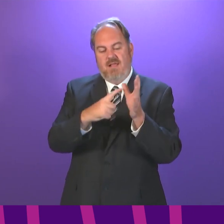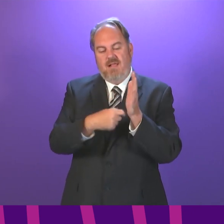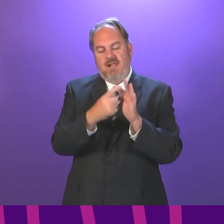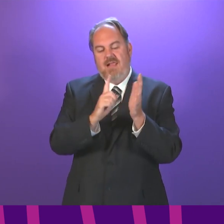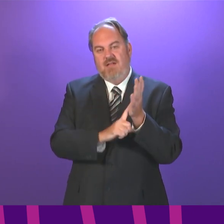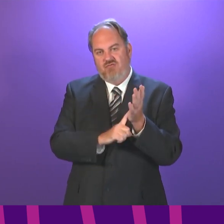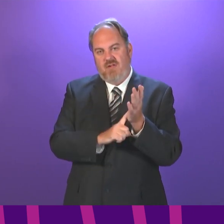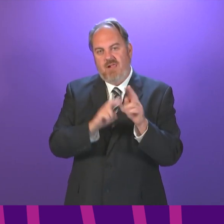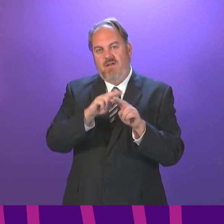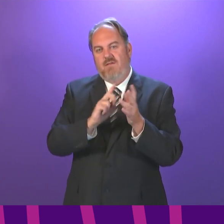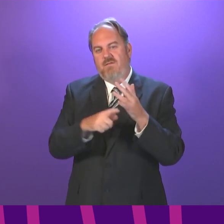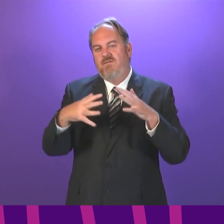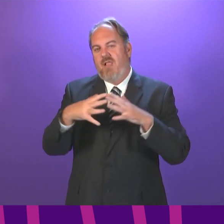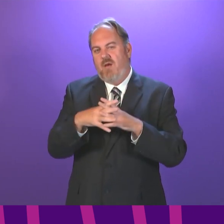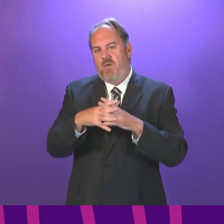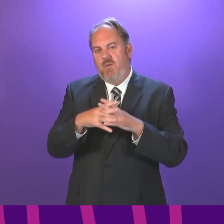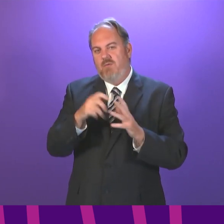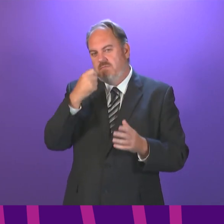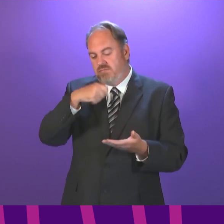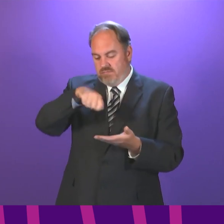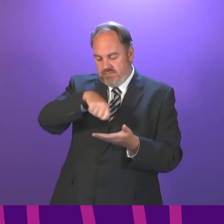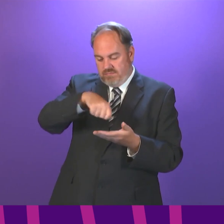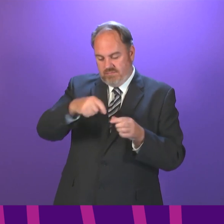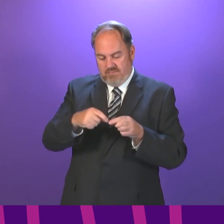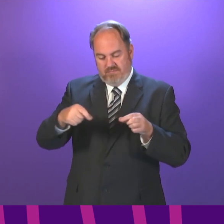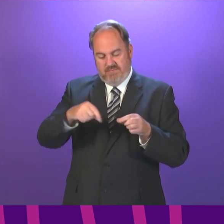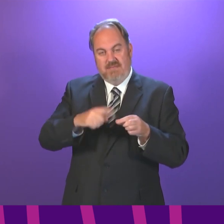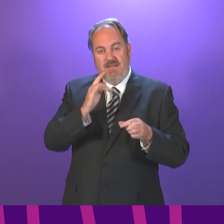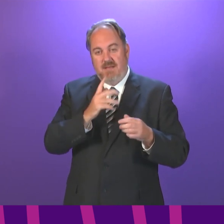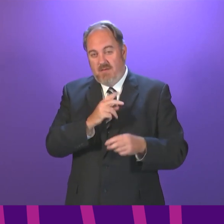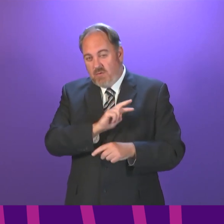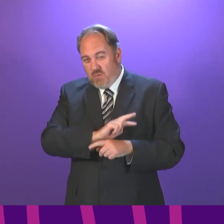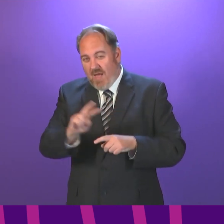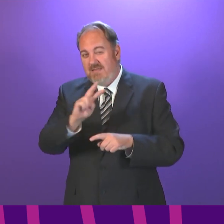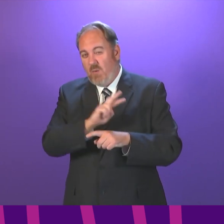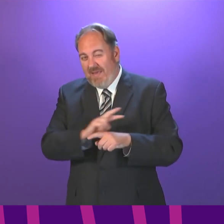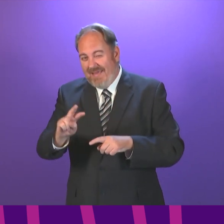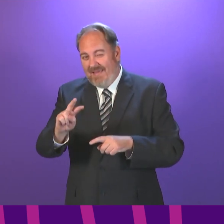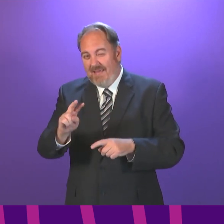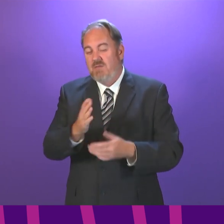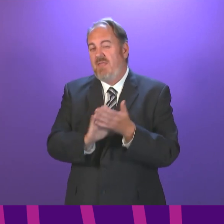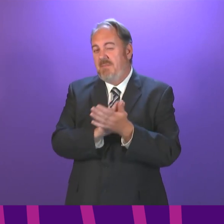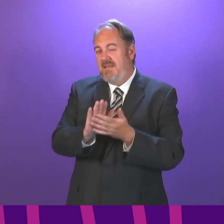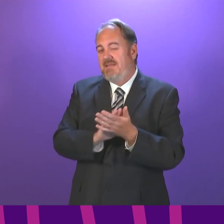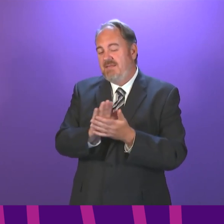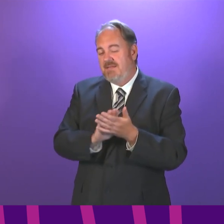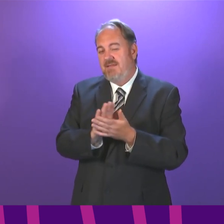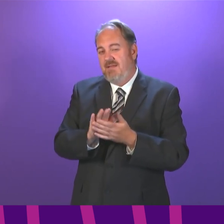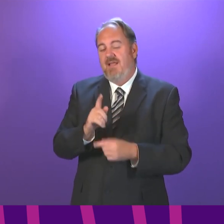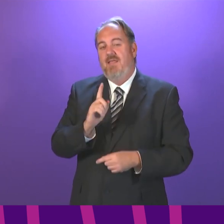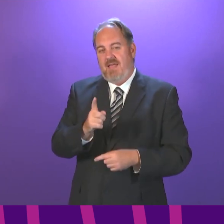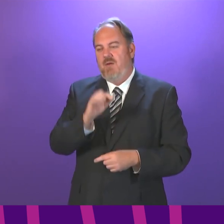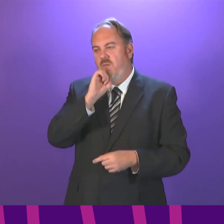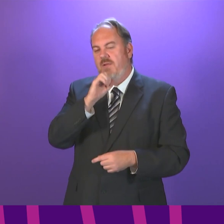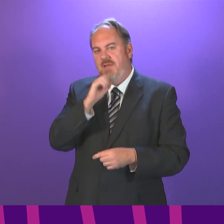two days before returning after the holidays, and then to take tests twice a week after that. This continues to be an important additional